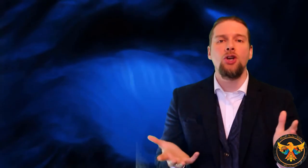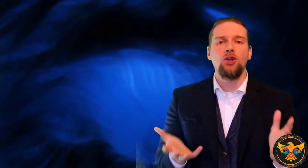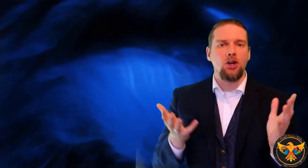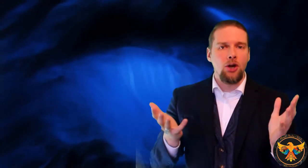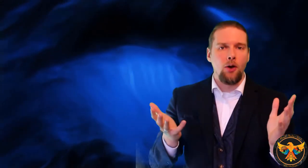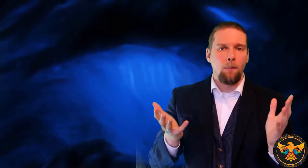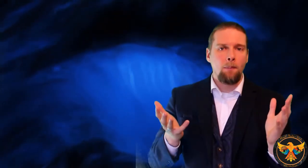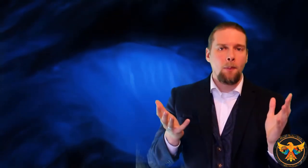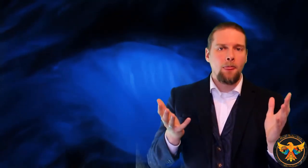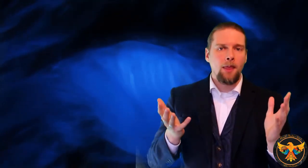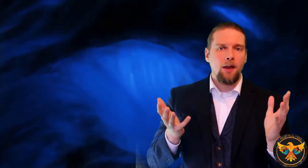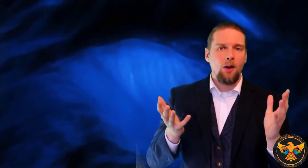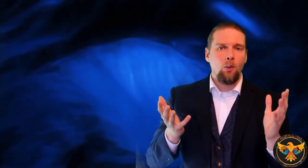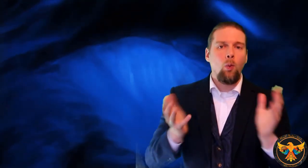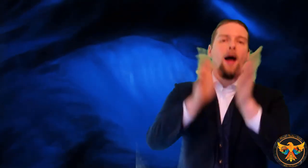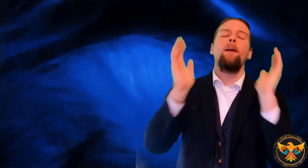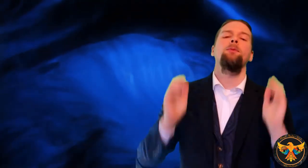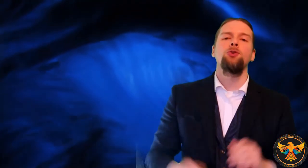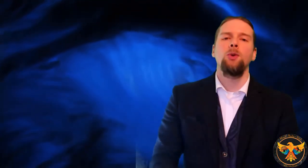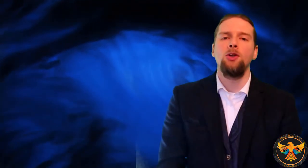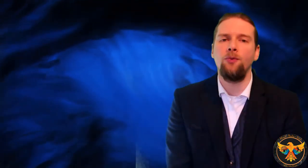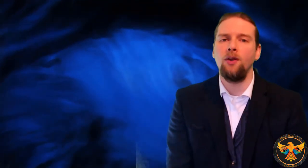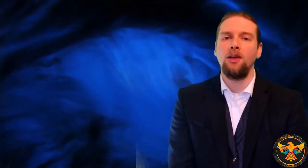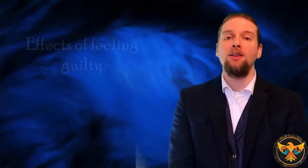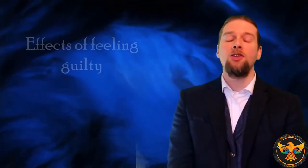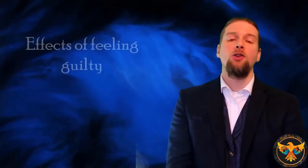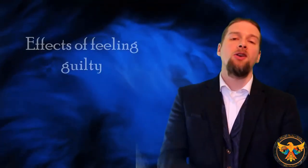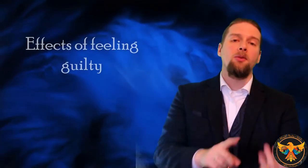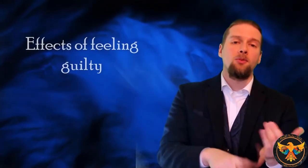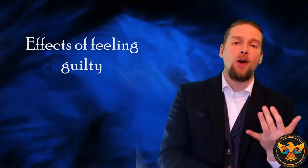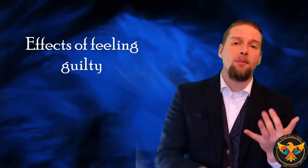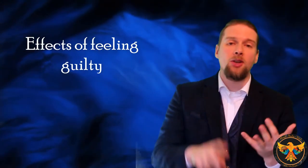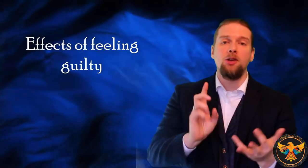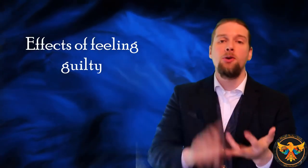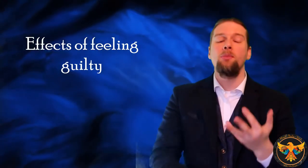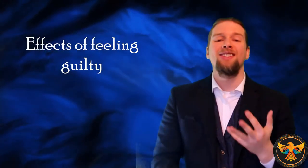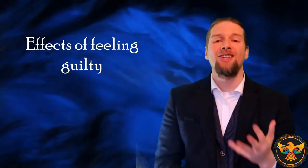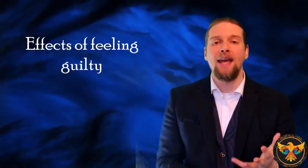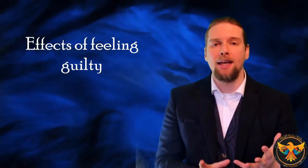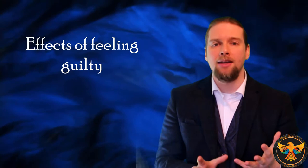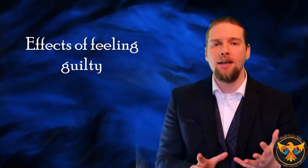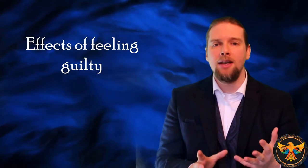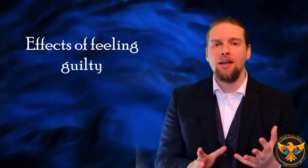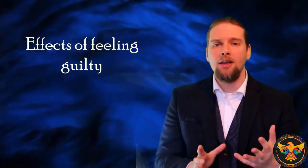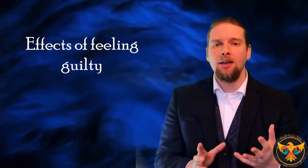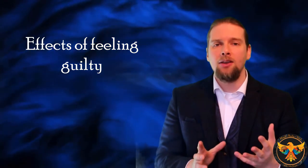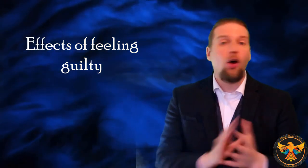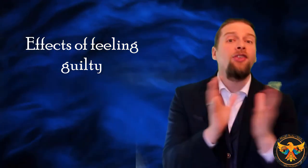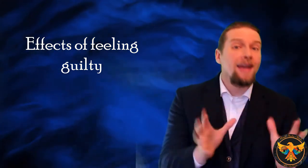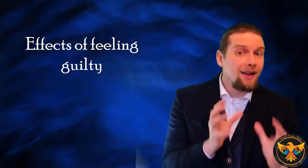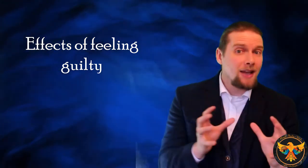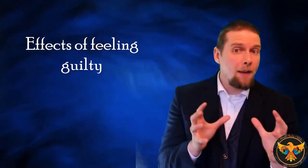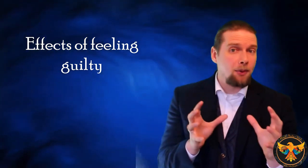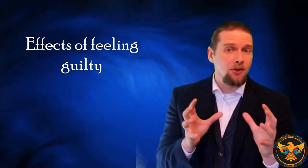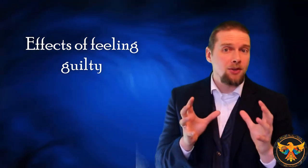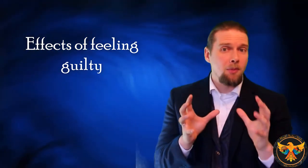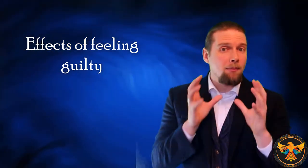change it? No. What happens when you feel guilty? become trapped and you become ensnared. Nothing else happens. Remember,